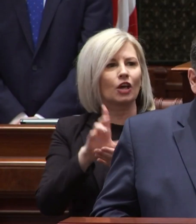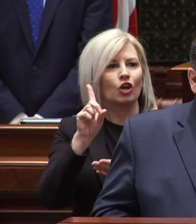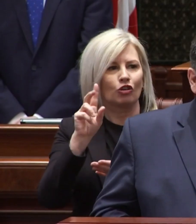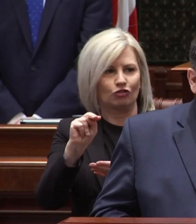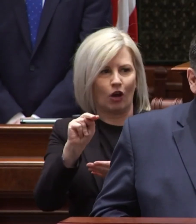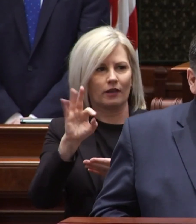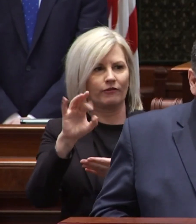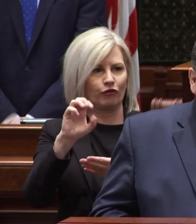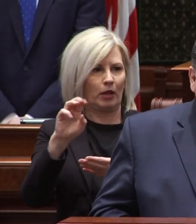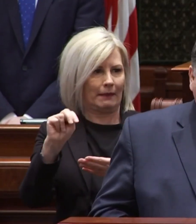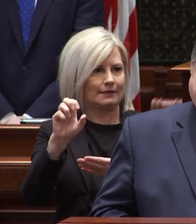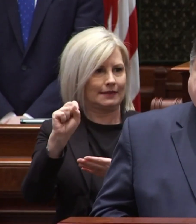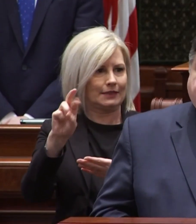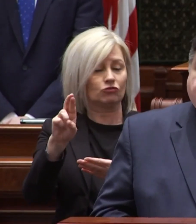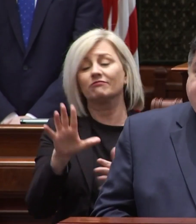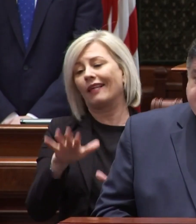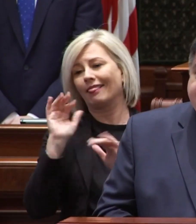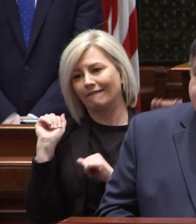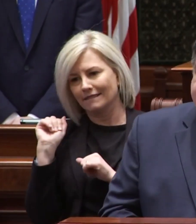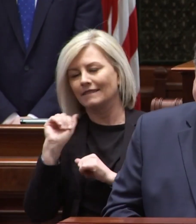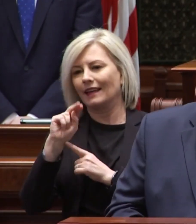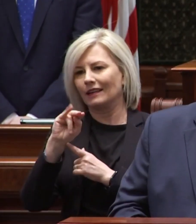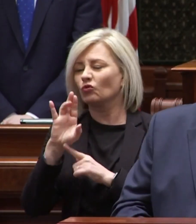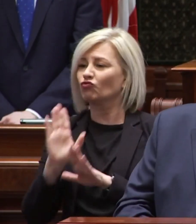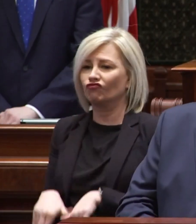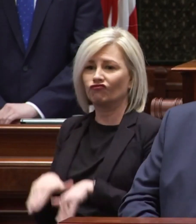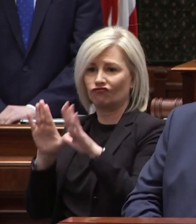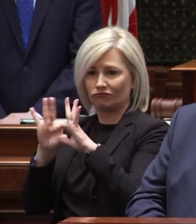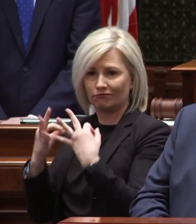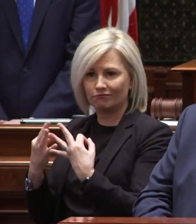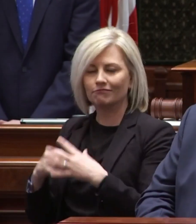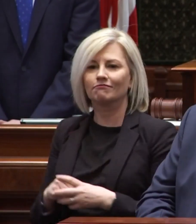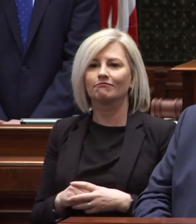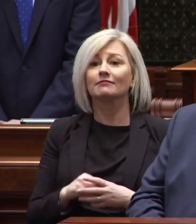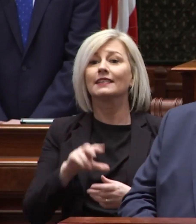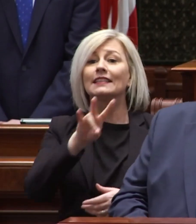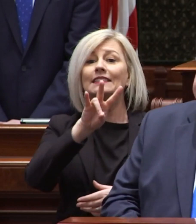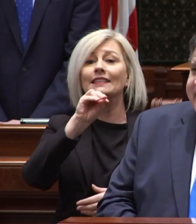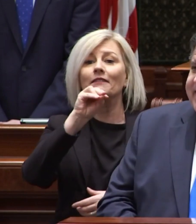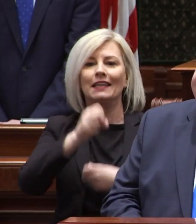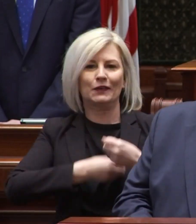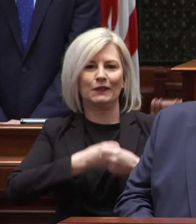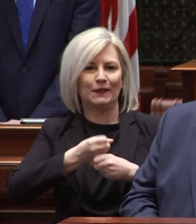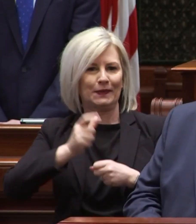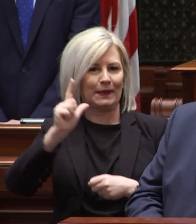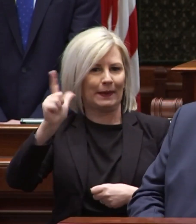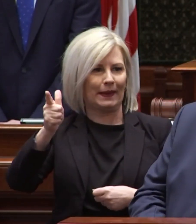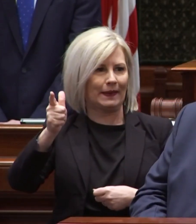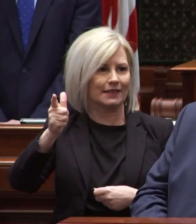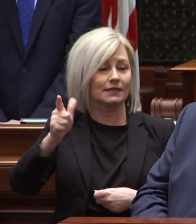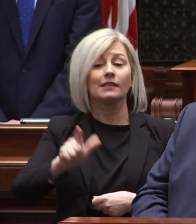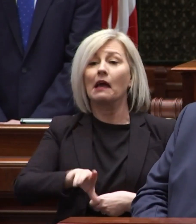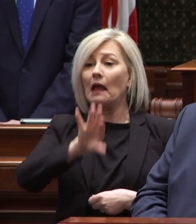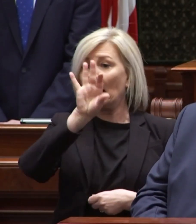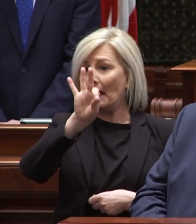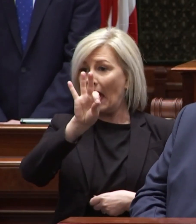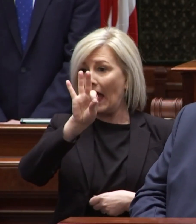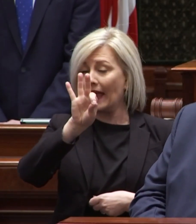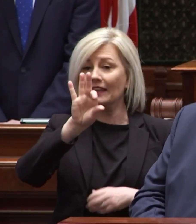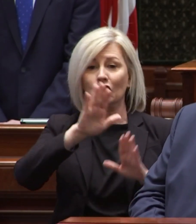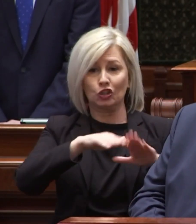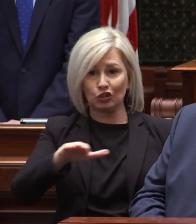Sr., and left NIU to raise a family. Seven decades later, nine children